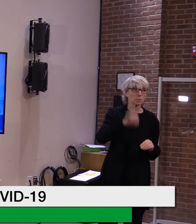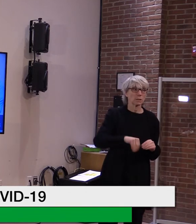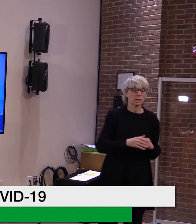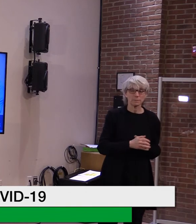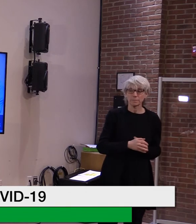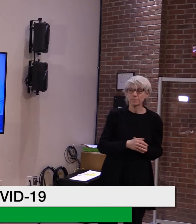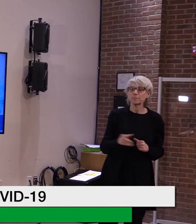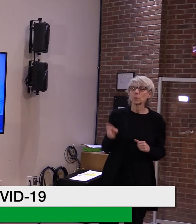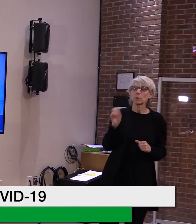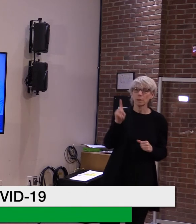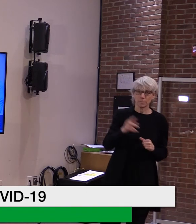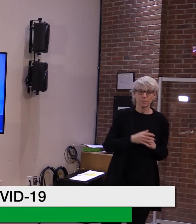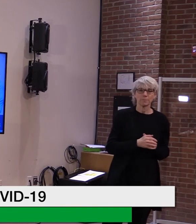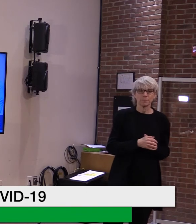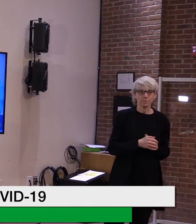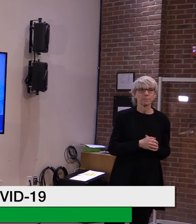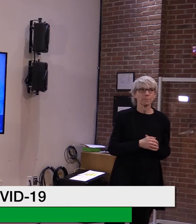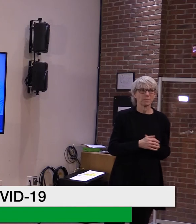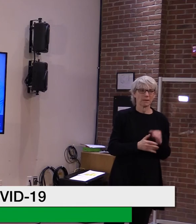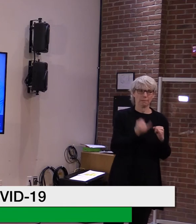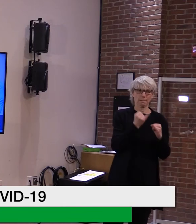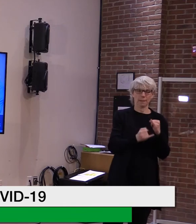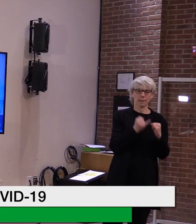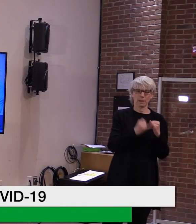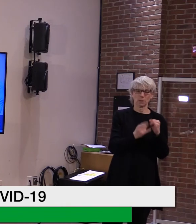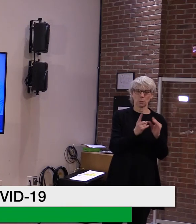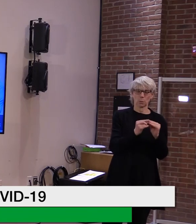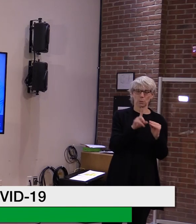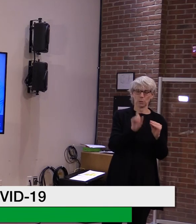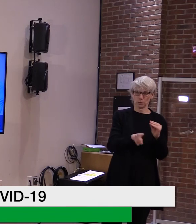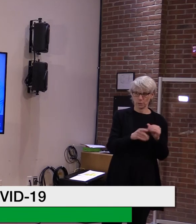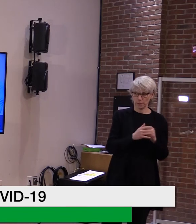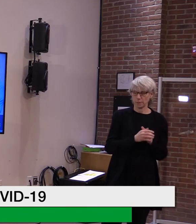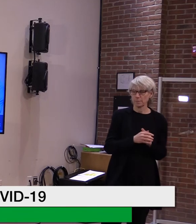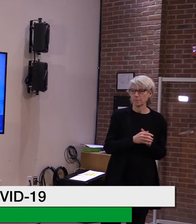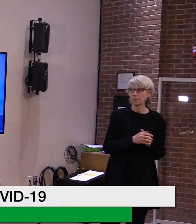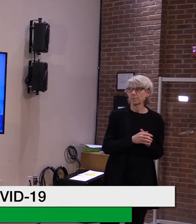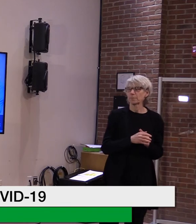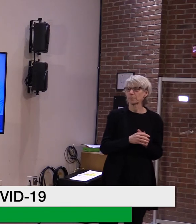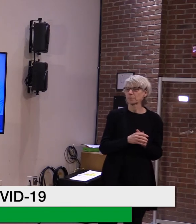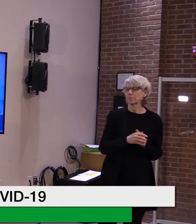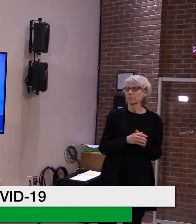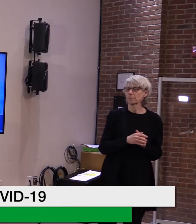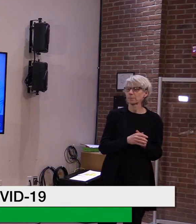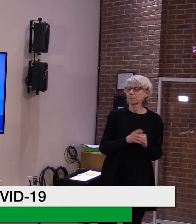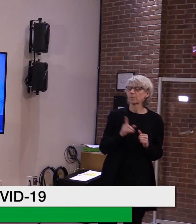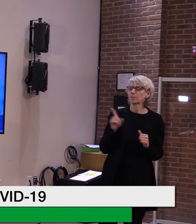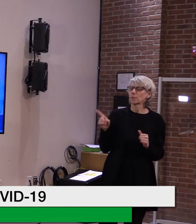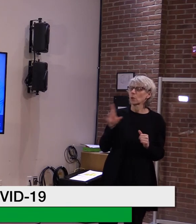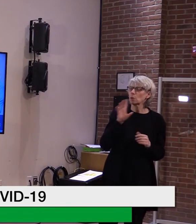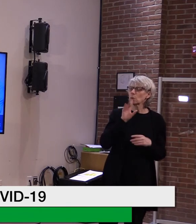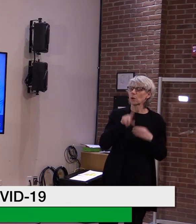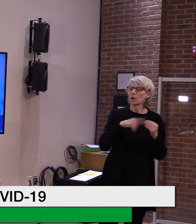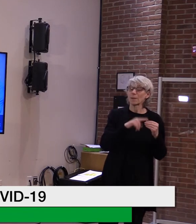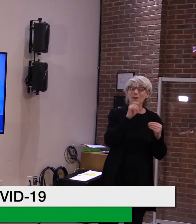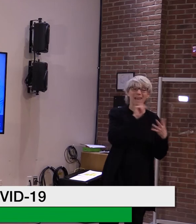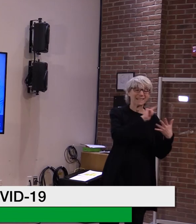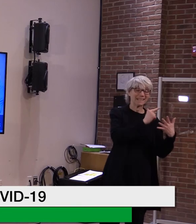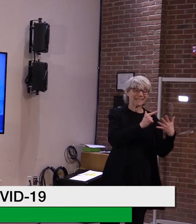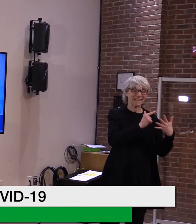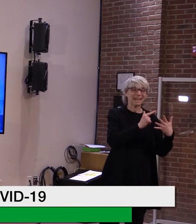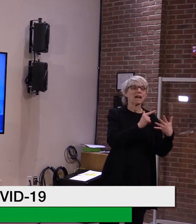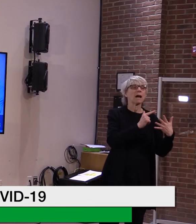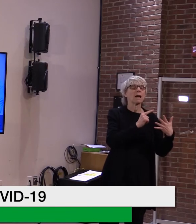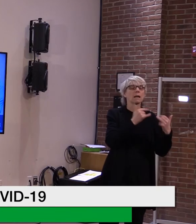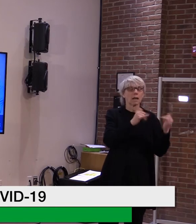Okay. last but not least. When, when you talk about getting back to the age bands, is it possible to give us any